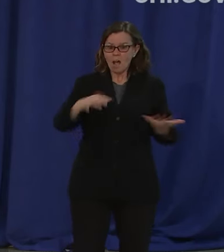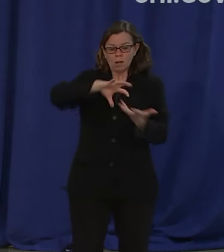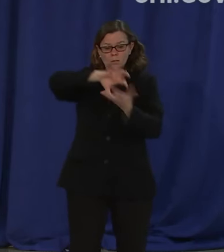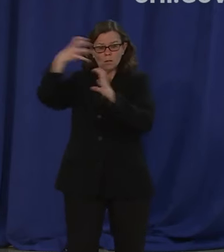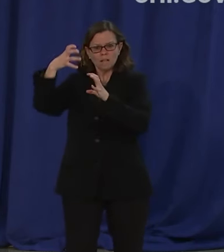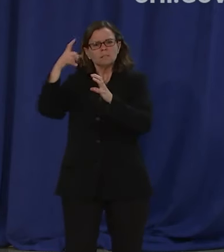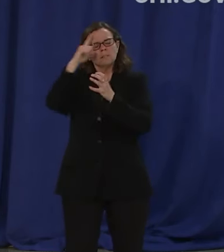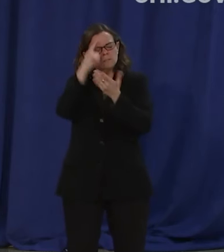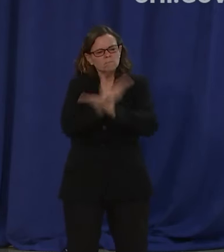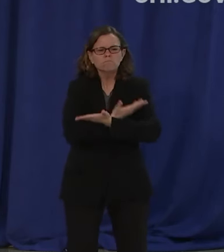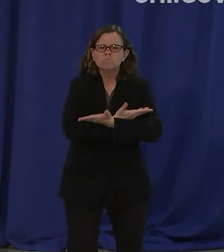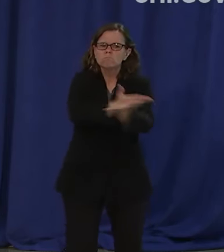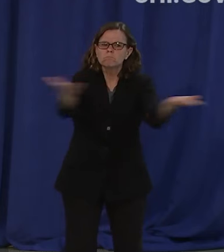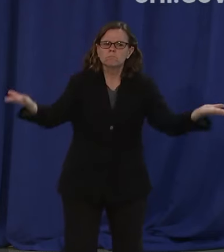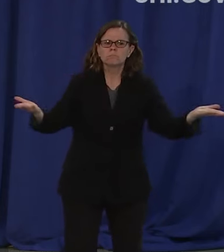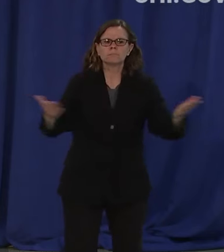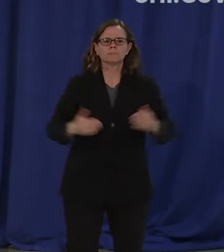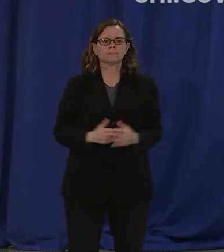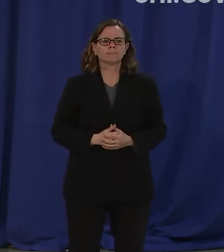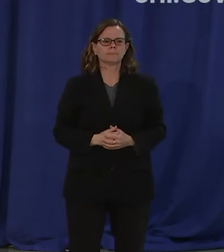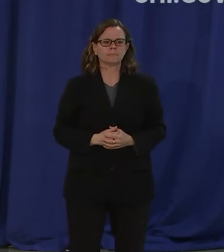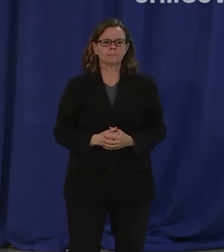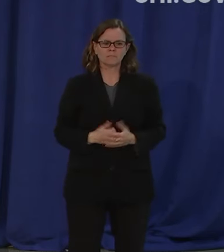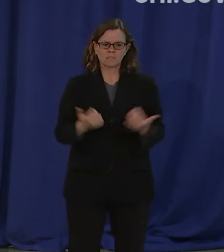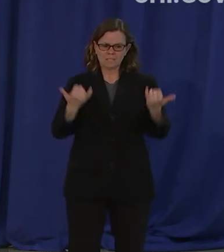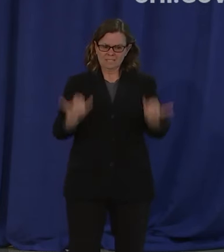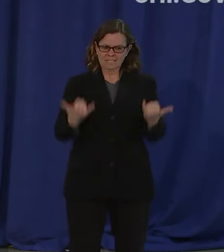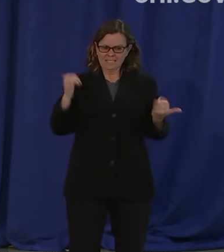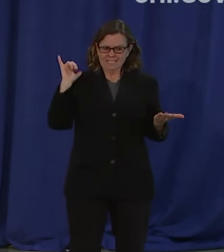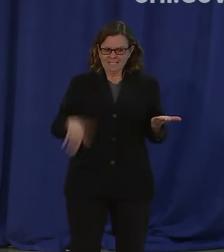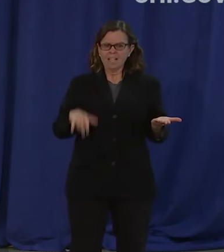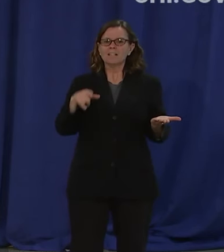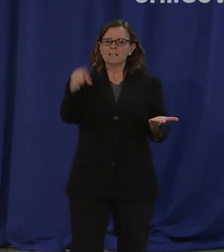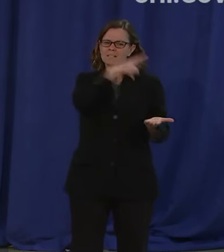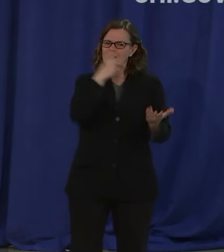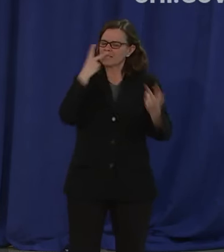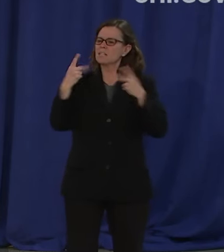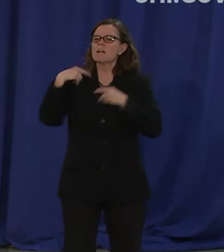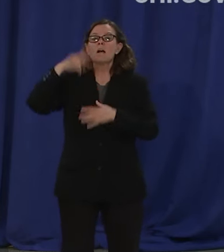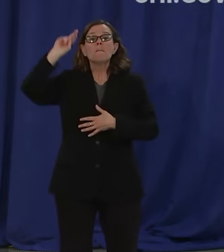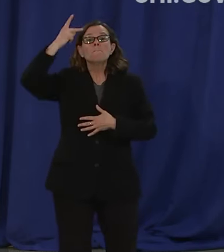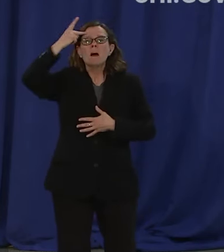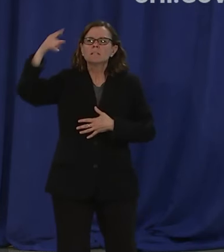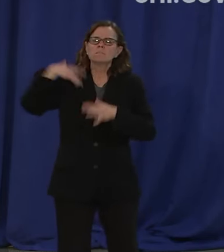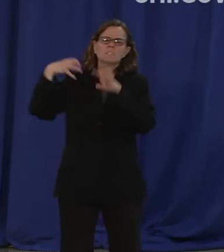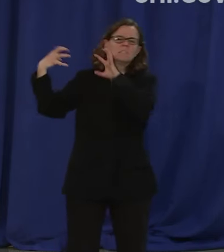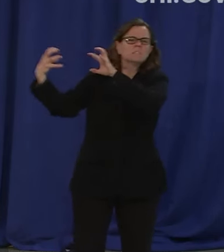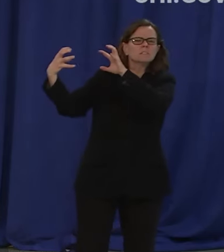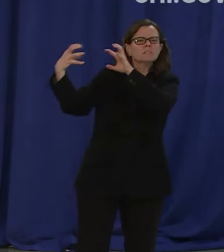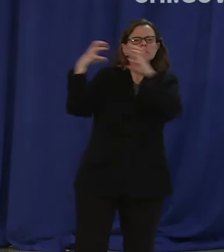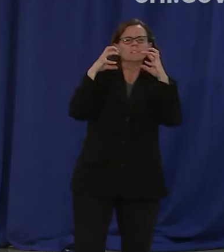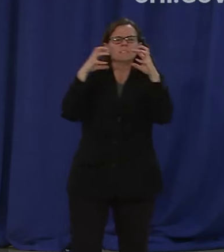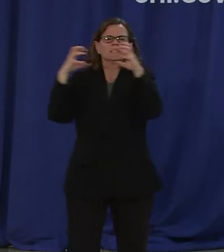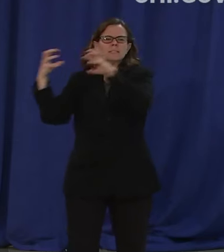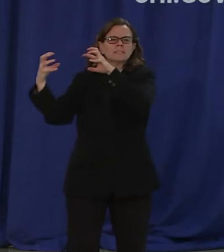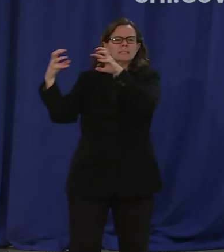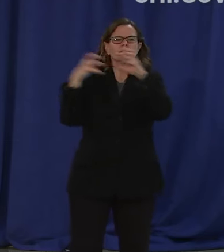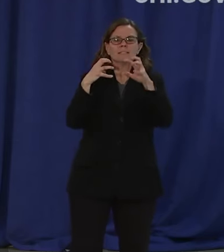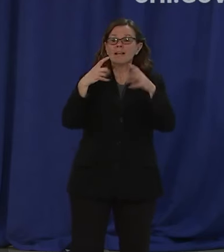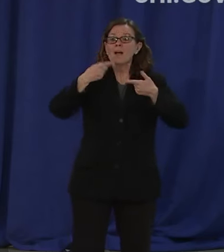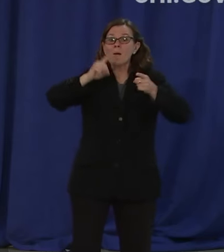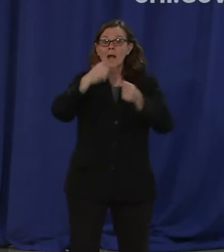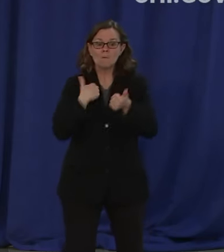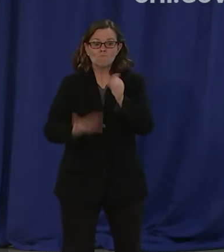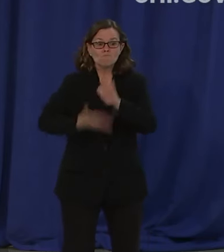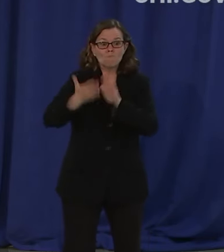saw today is exactly the kind of politics I have fought against in my campaign and I will continue to fight against every